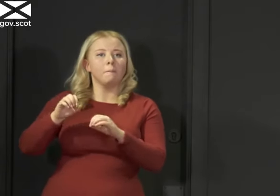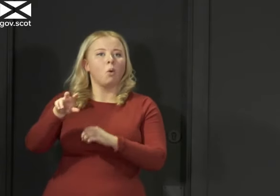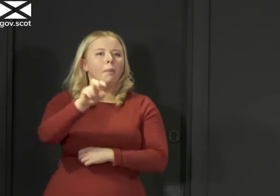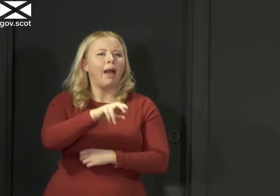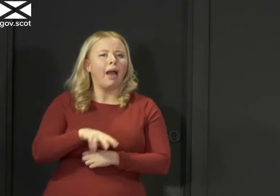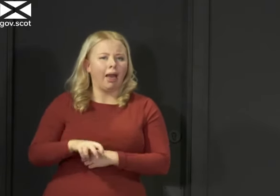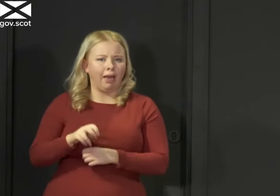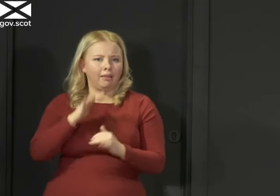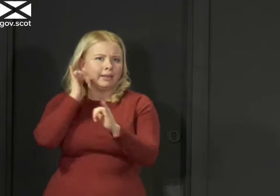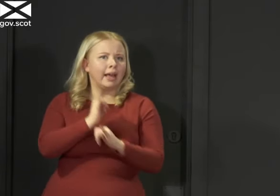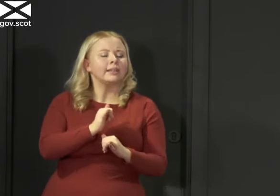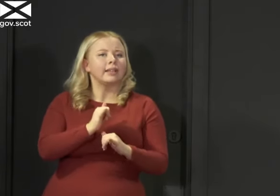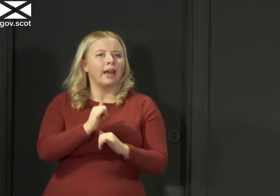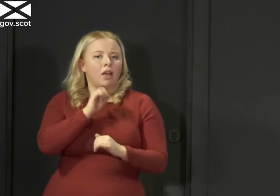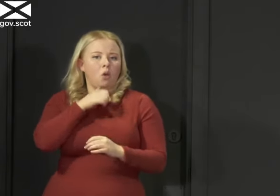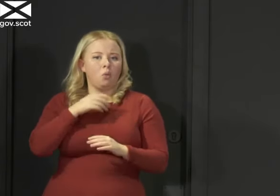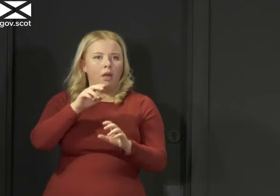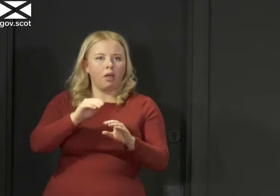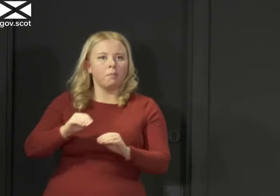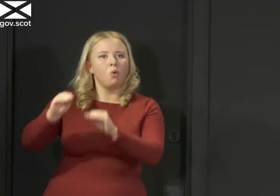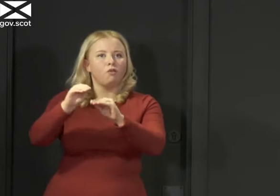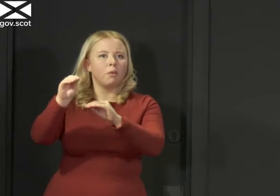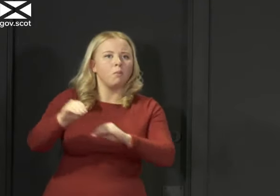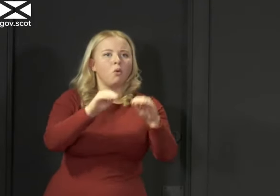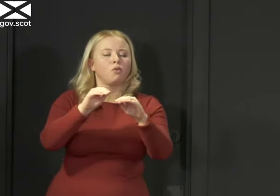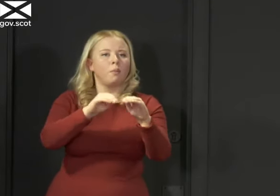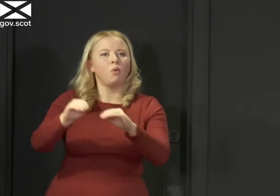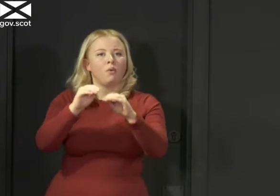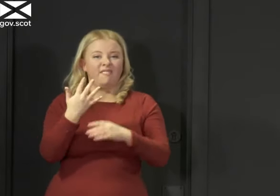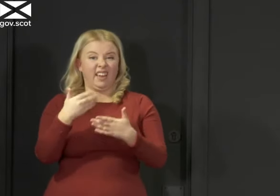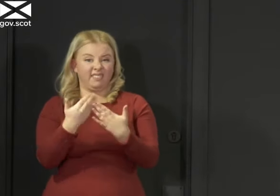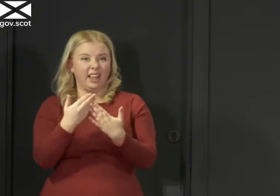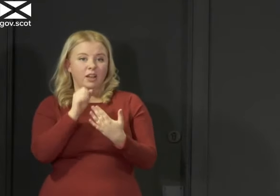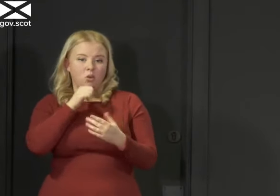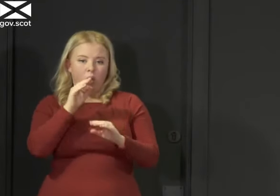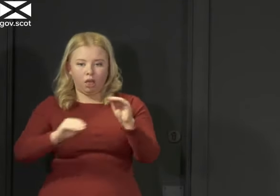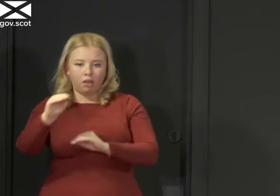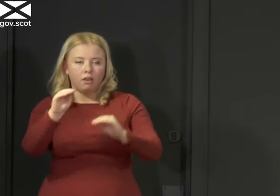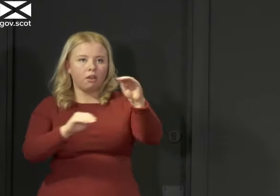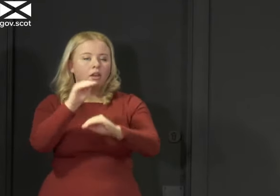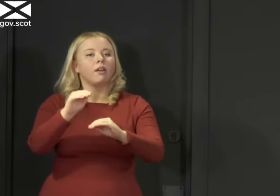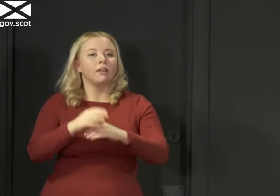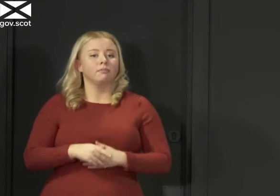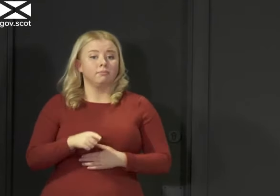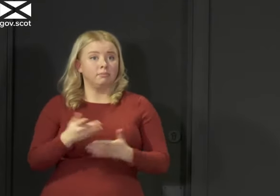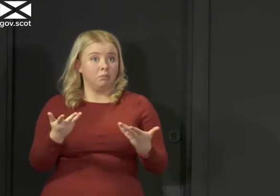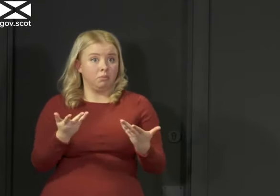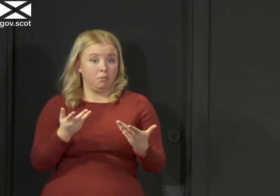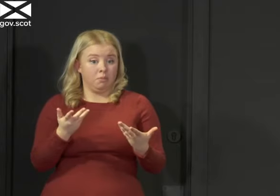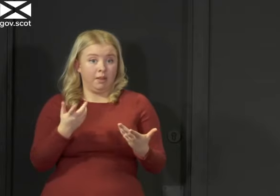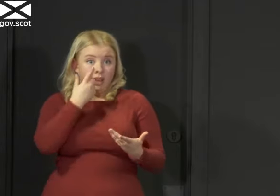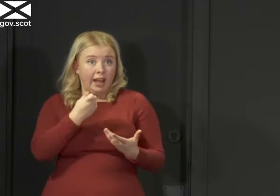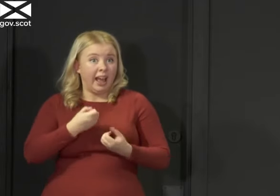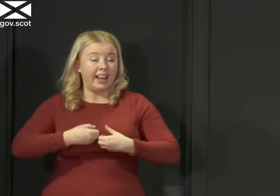Fort William and they will move to other towns every five days or so. These provide testing for any key worker with